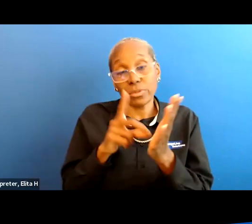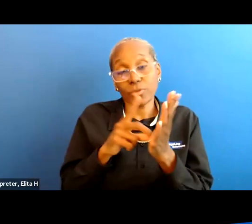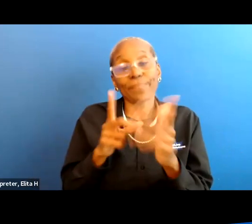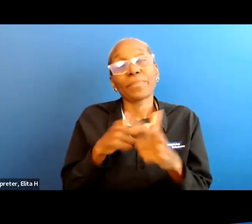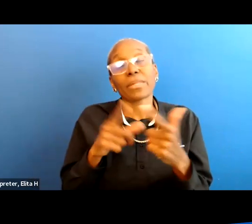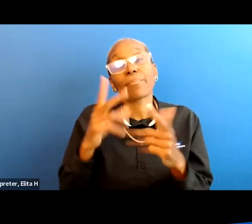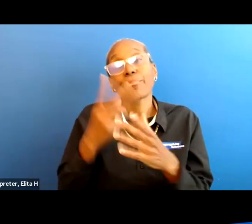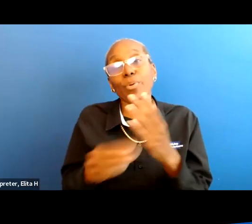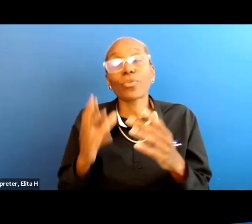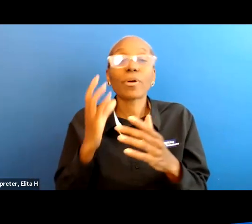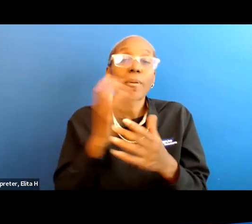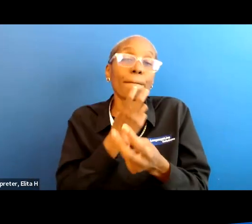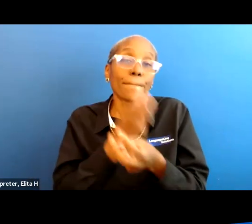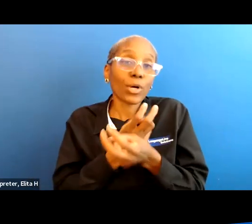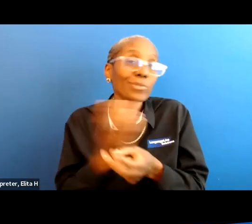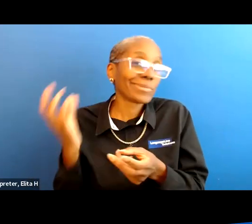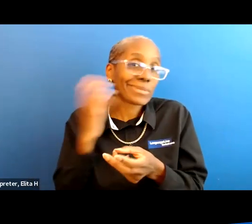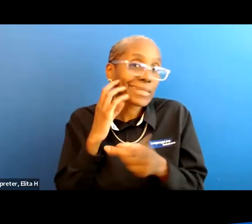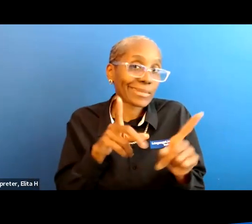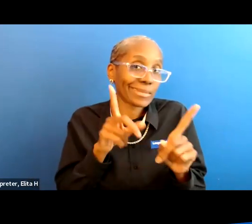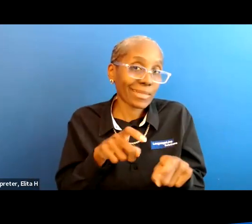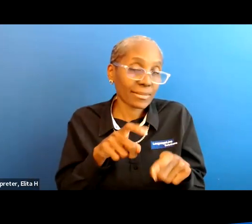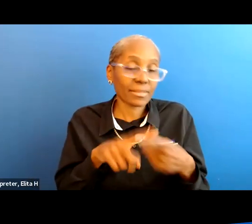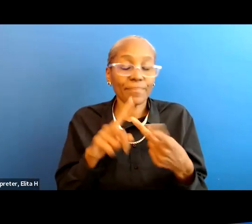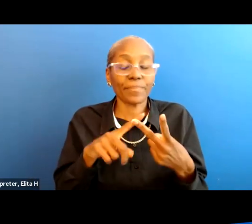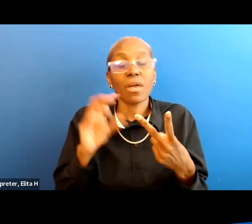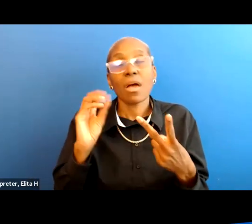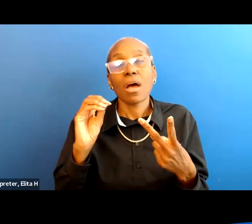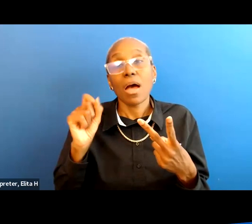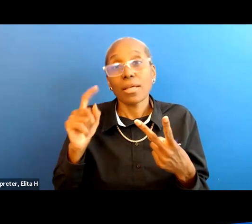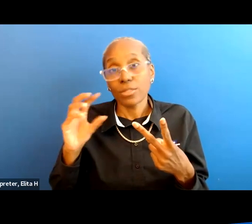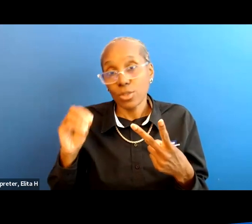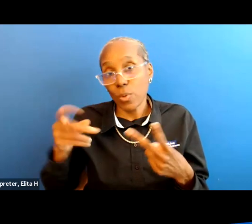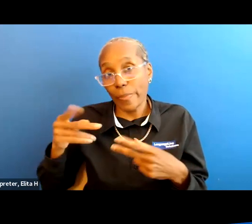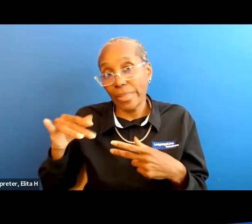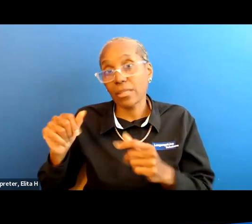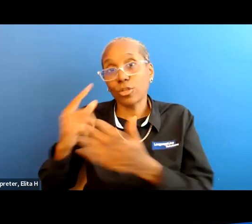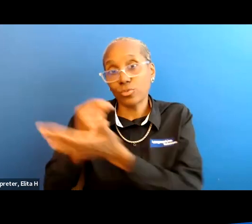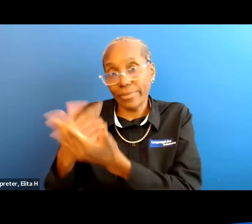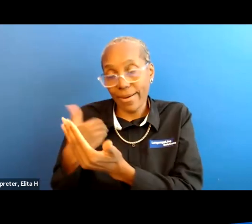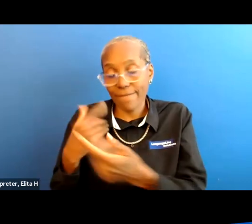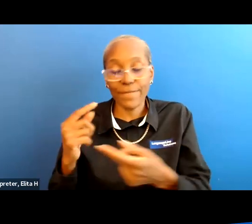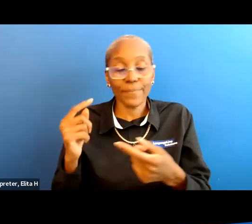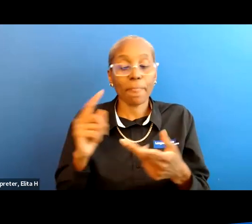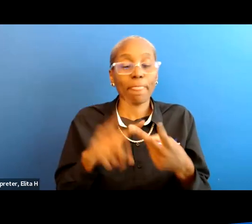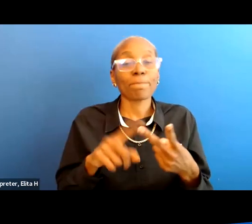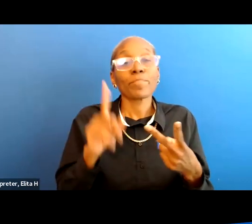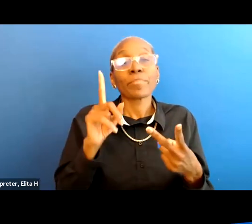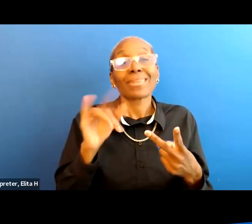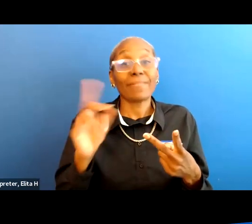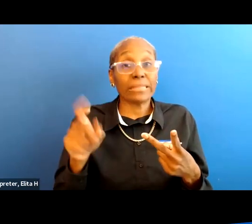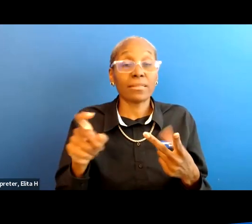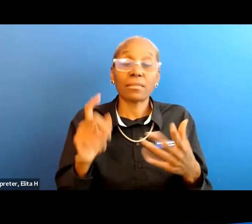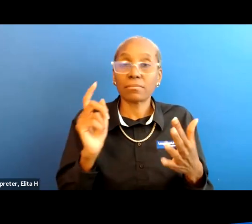need to have bone density testing there's treatments for osteopenia if they need it if you need it so